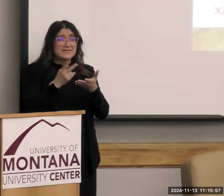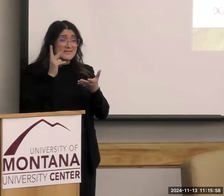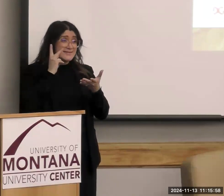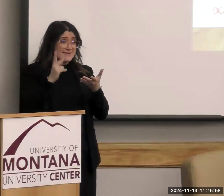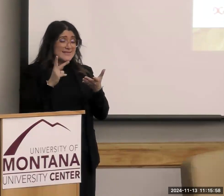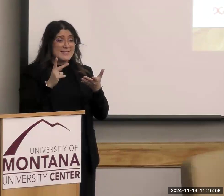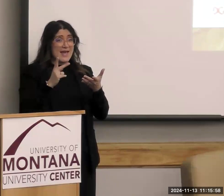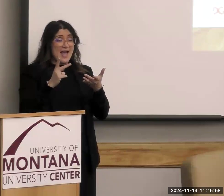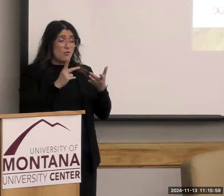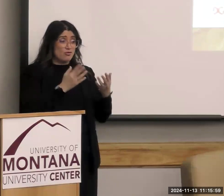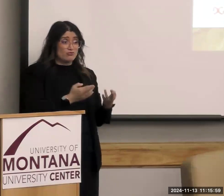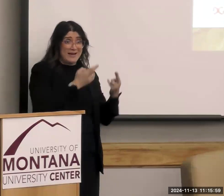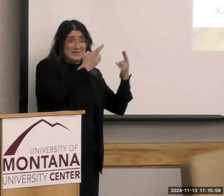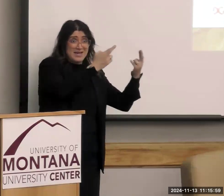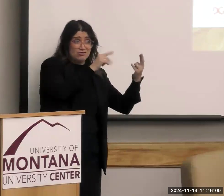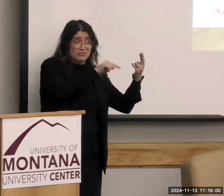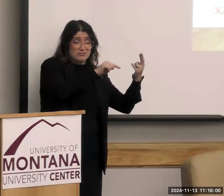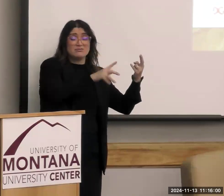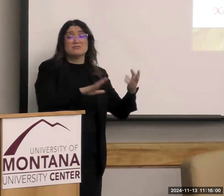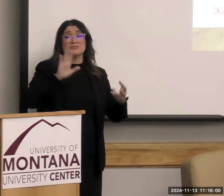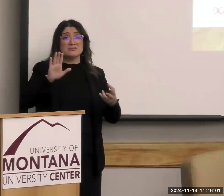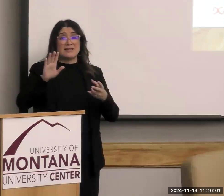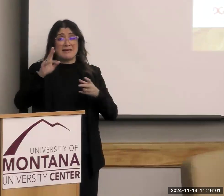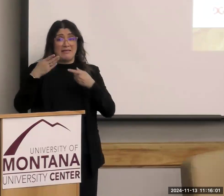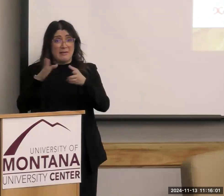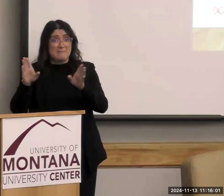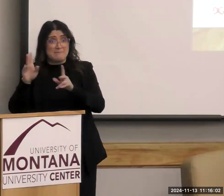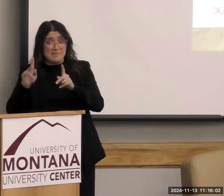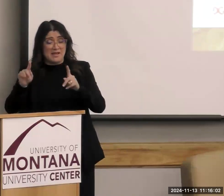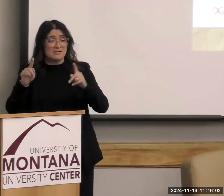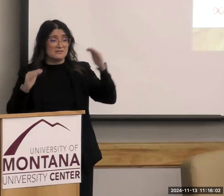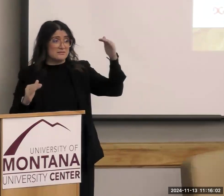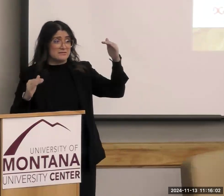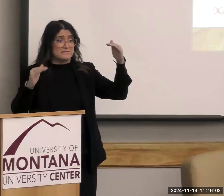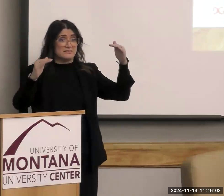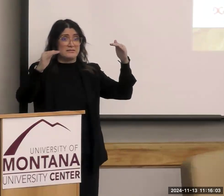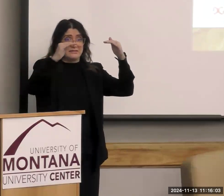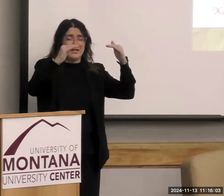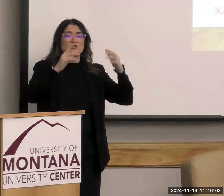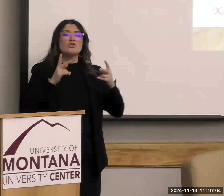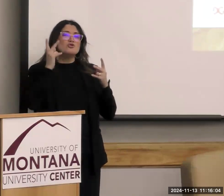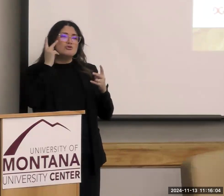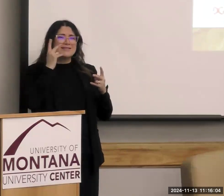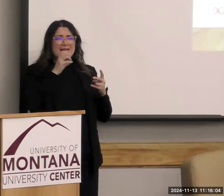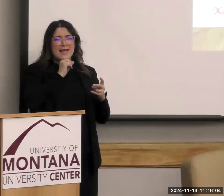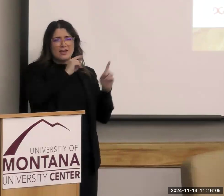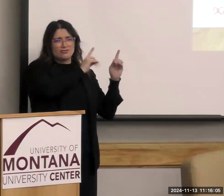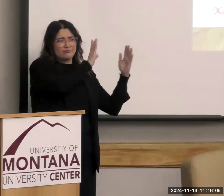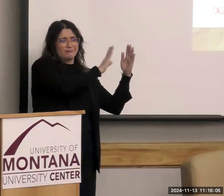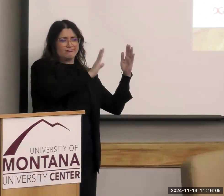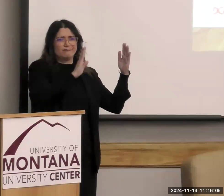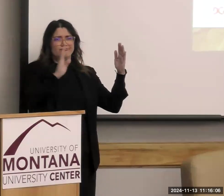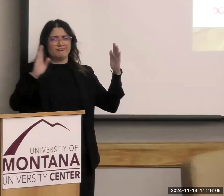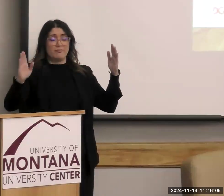getting to those recommendations. The higher the score, as you can see, this is laid out by age group, the higher the